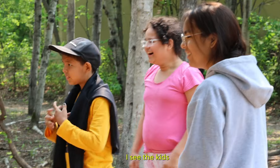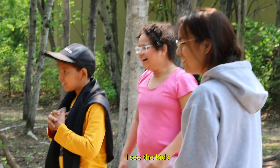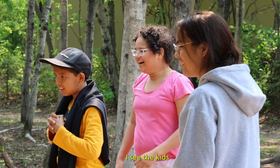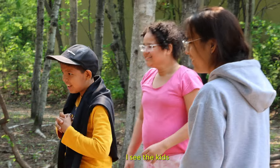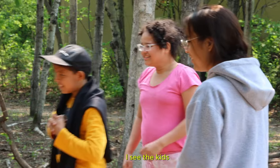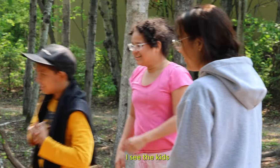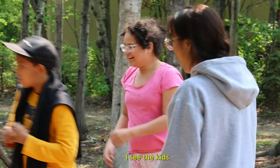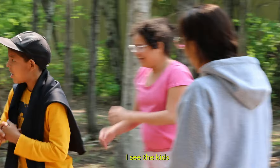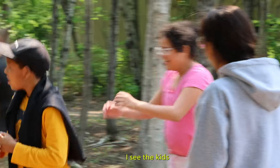see the kids.